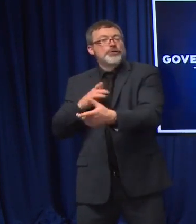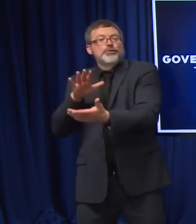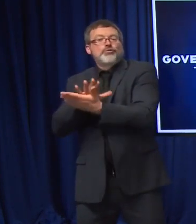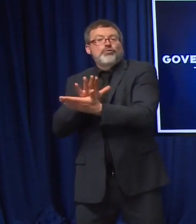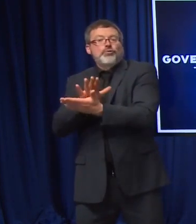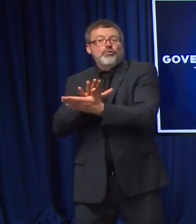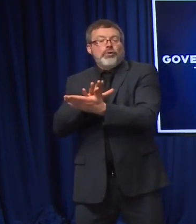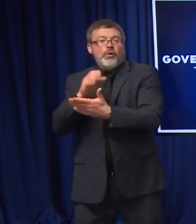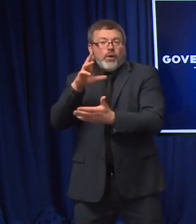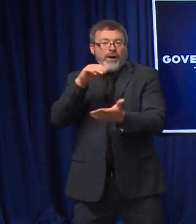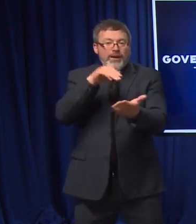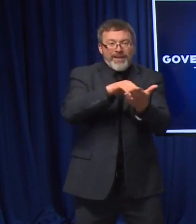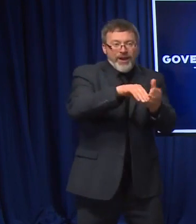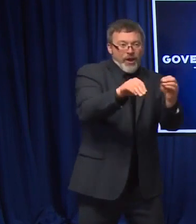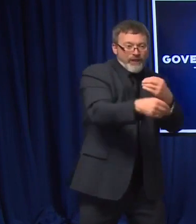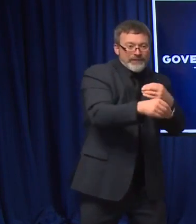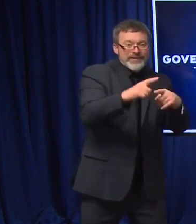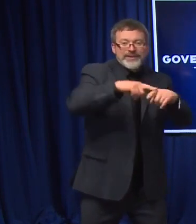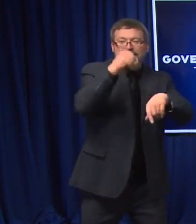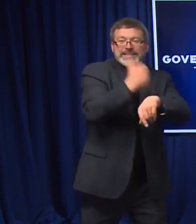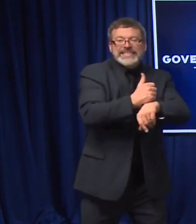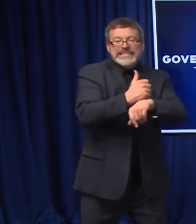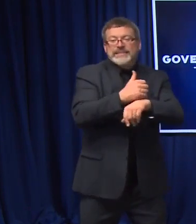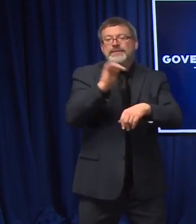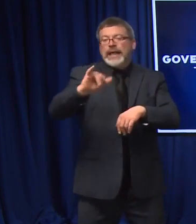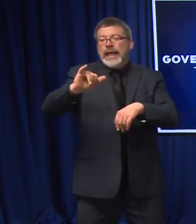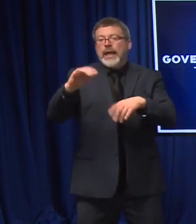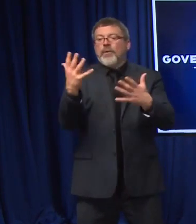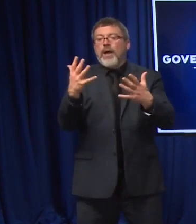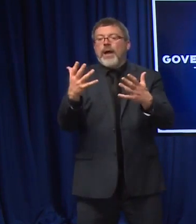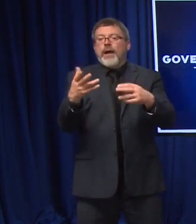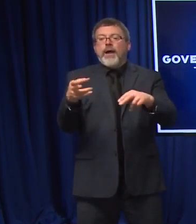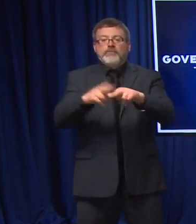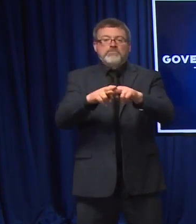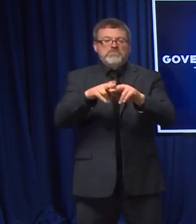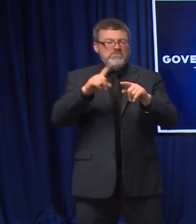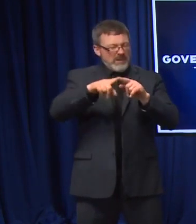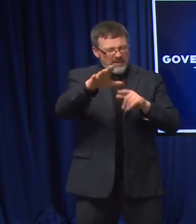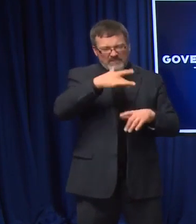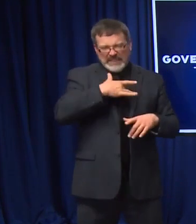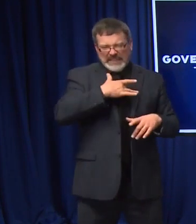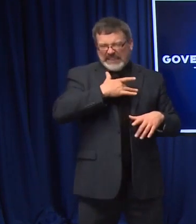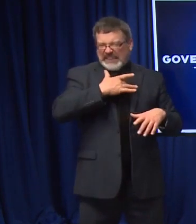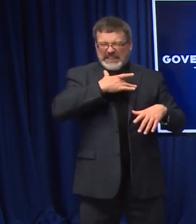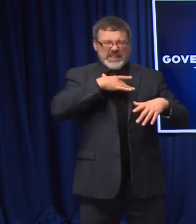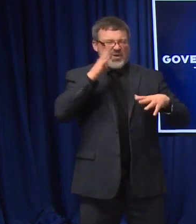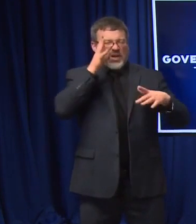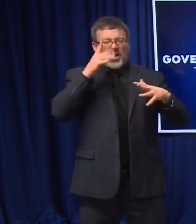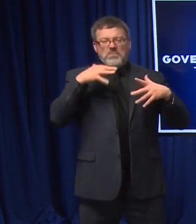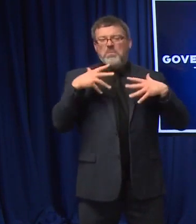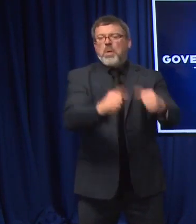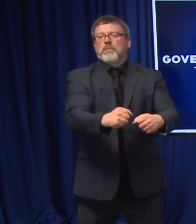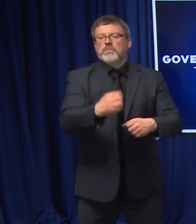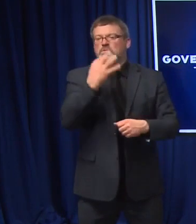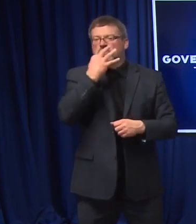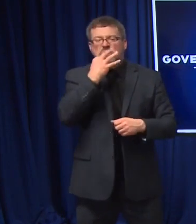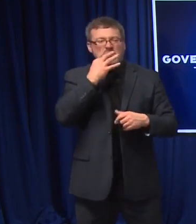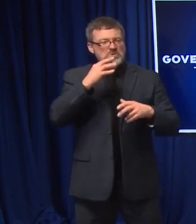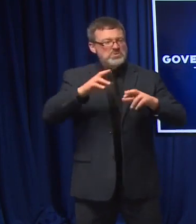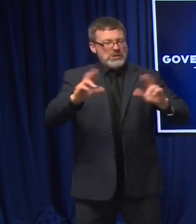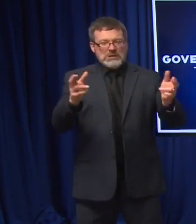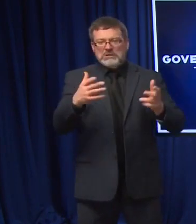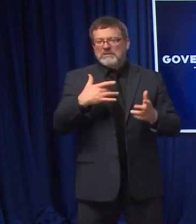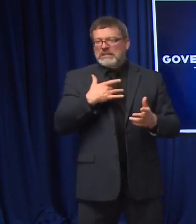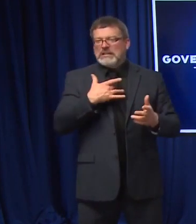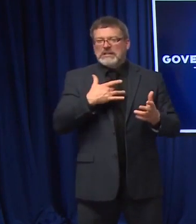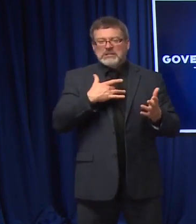the following the Thanksgiving week into the Christmas holiday season. So yeah, about a week, something like that. I think that's about the same